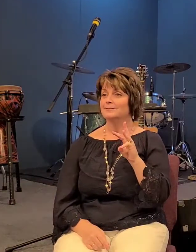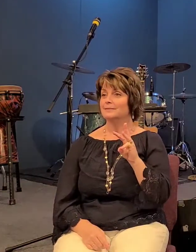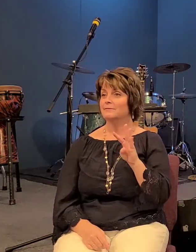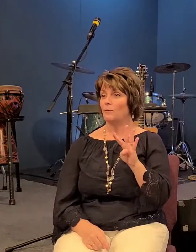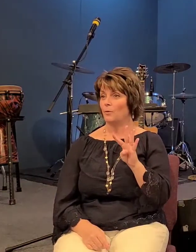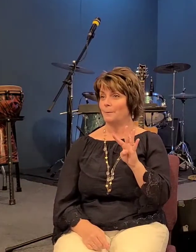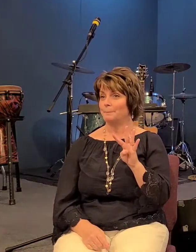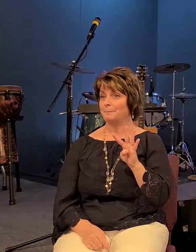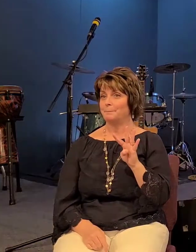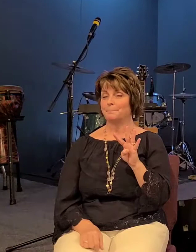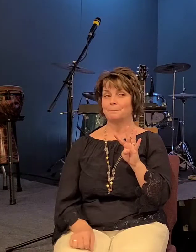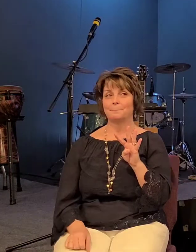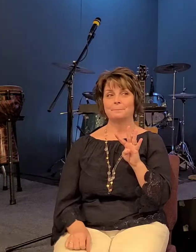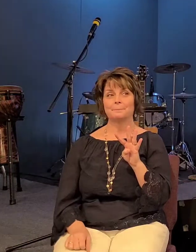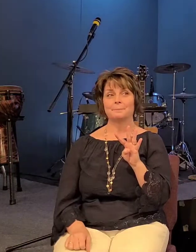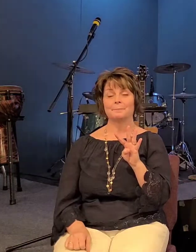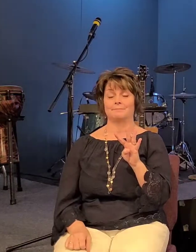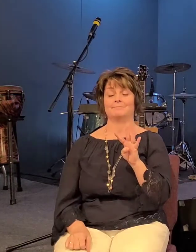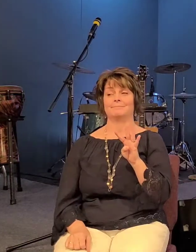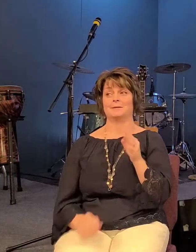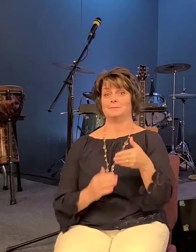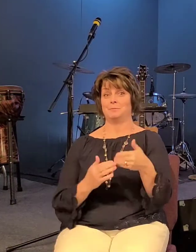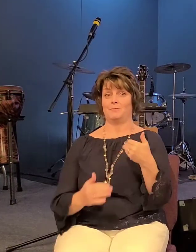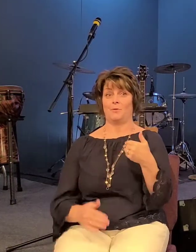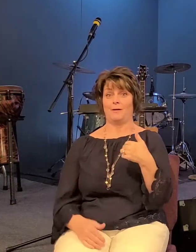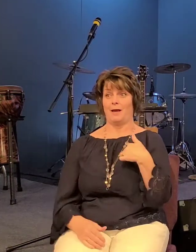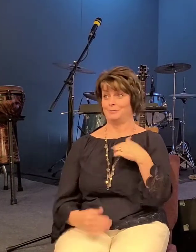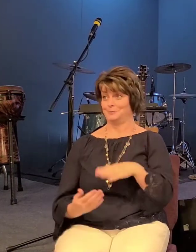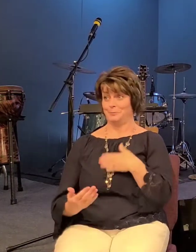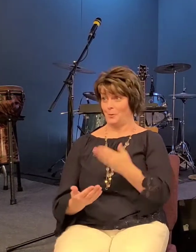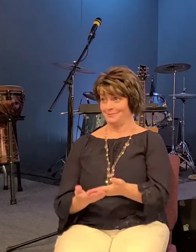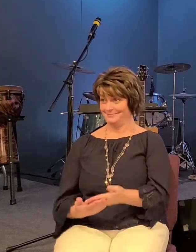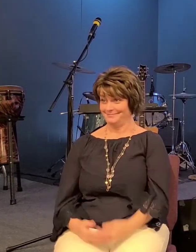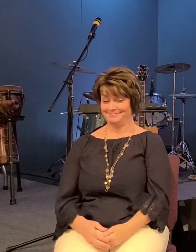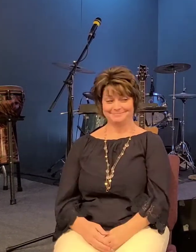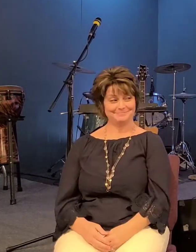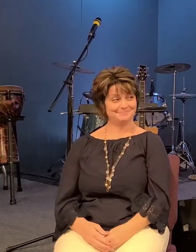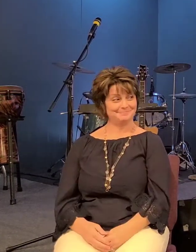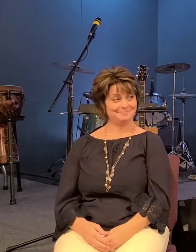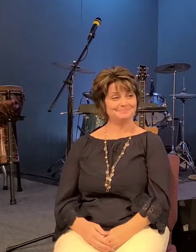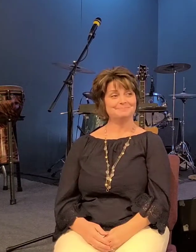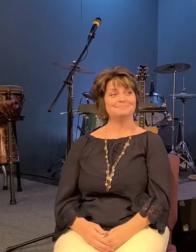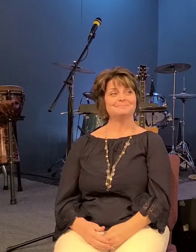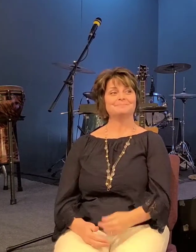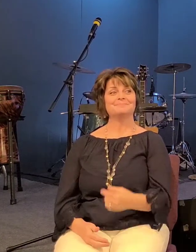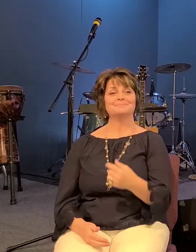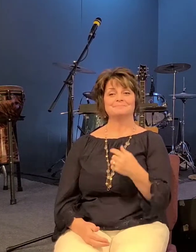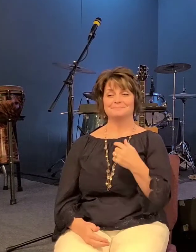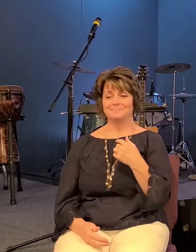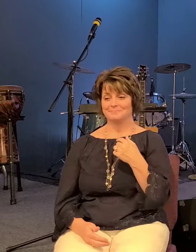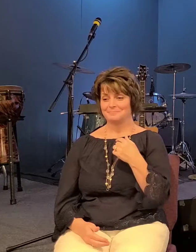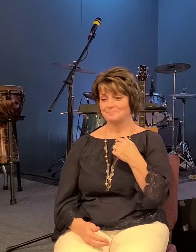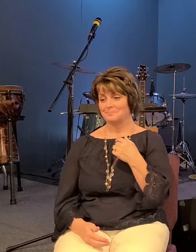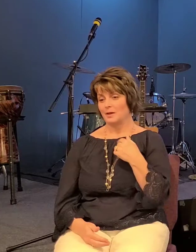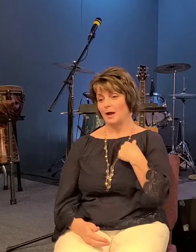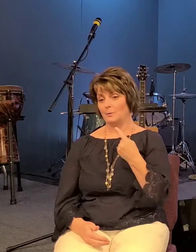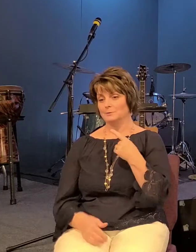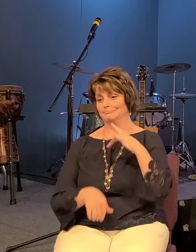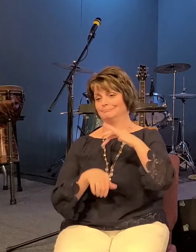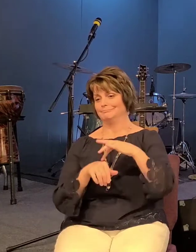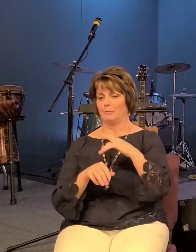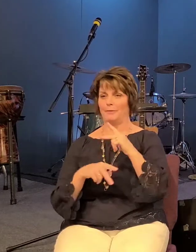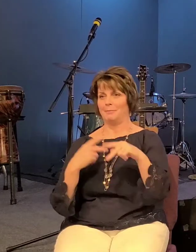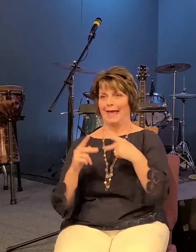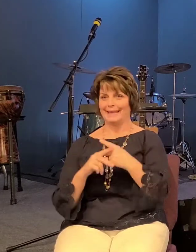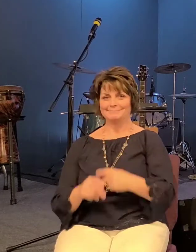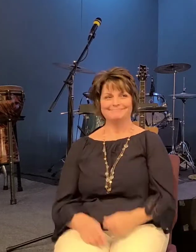before i was here i made my entrance on the planet that was when